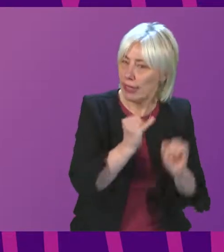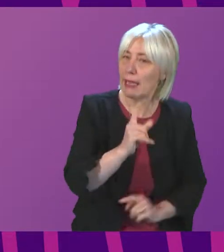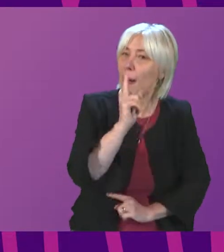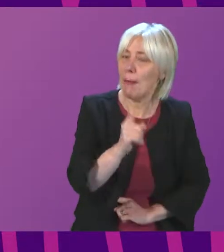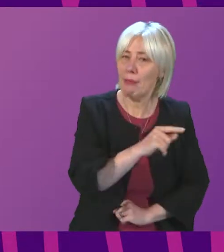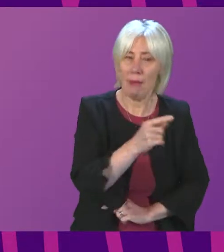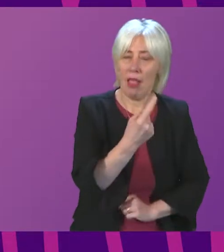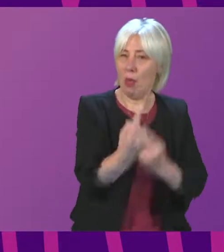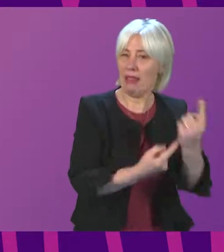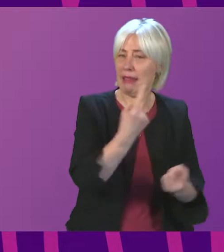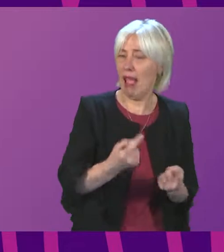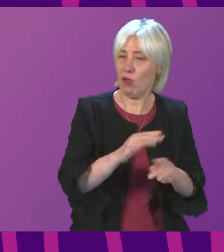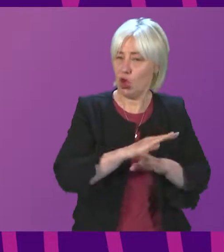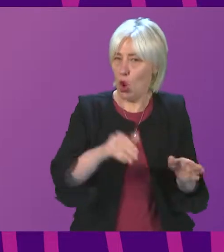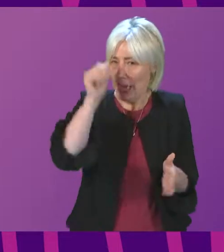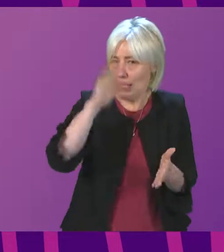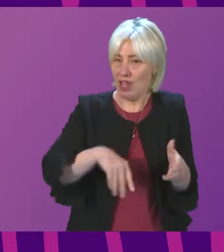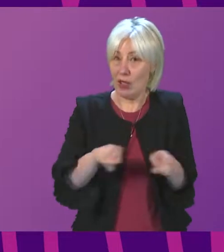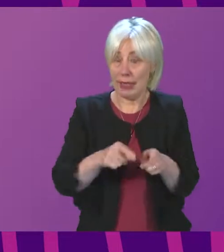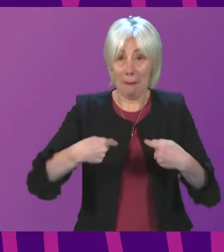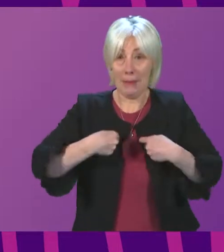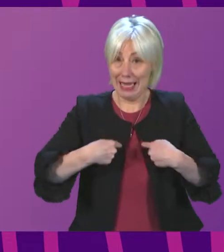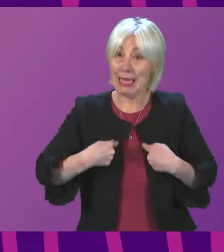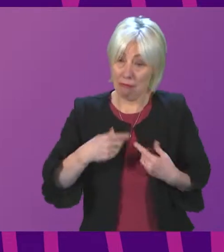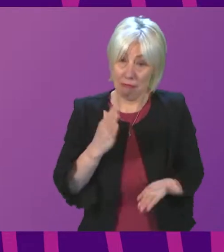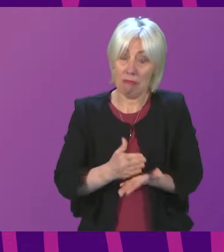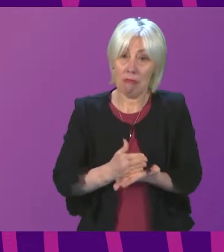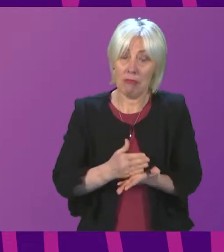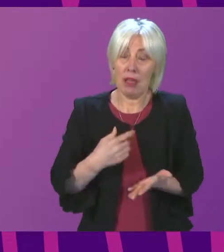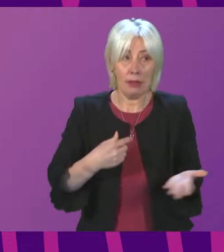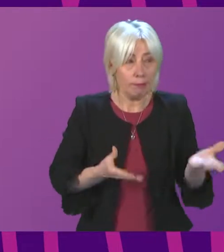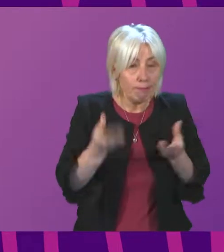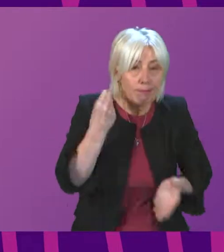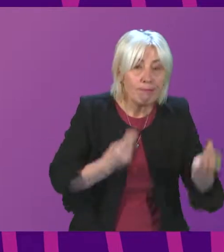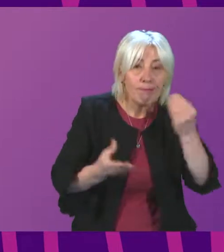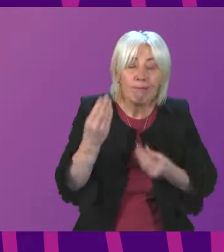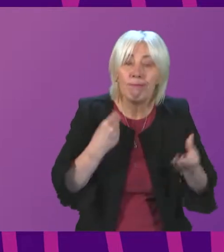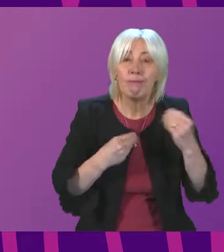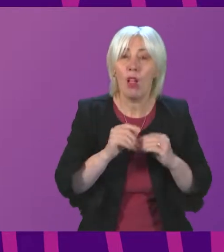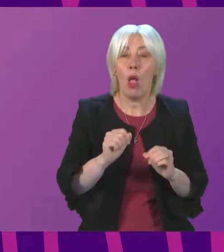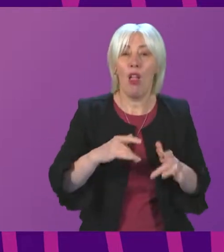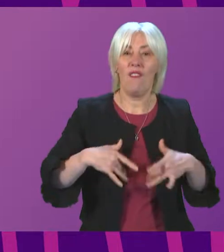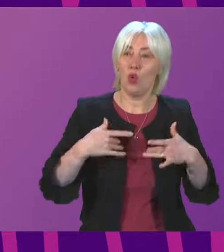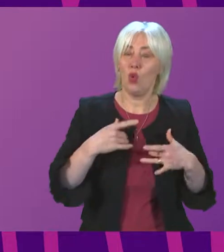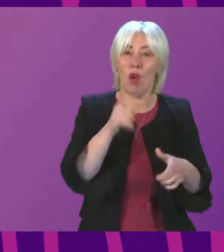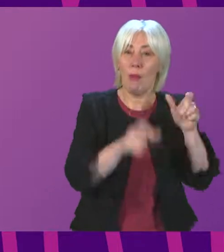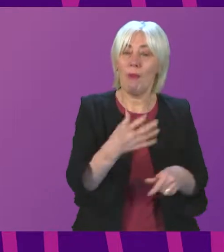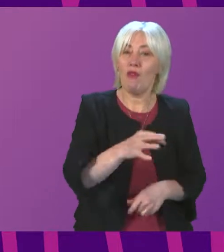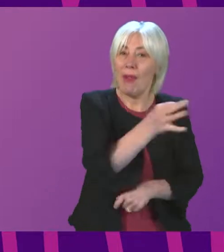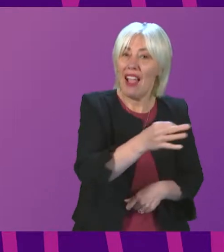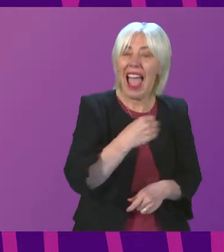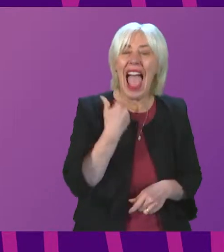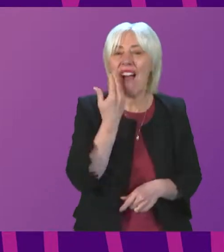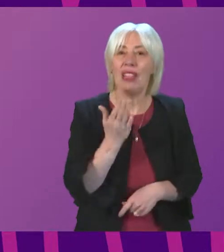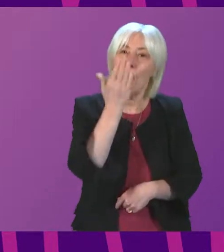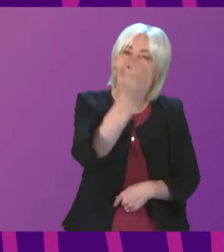face the experience which I, fairly enough, have of hearing people's views about CalMAC services literally every time I go